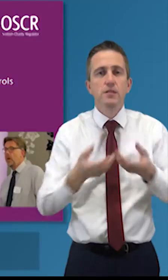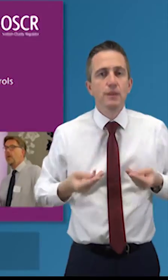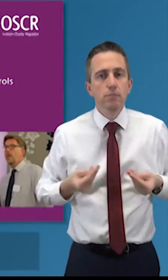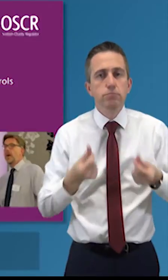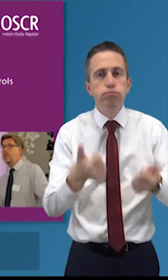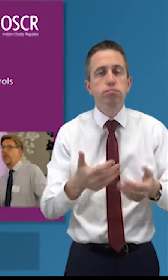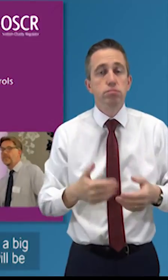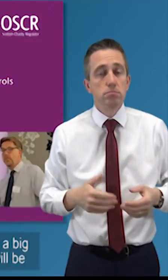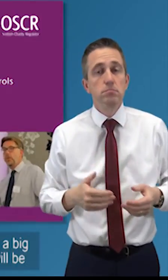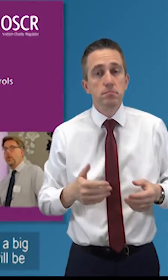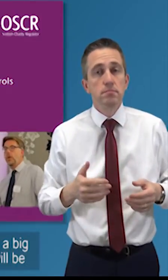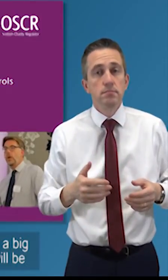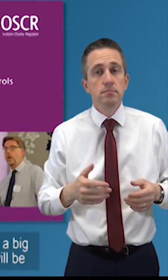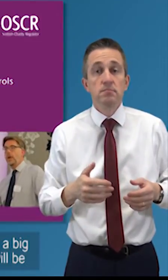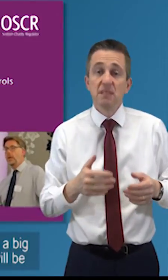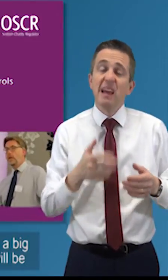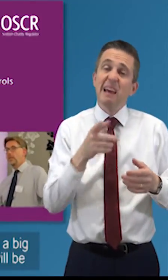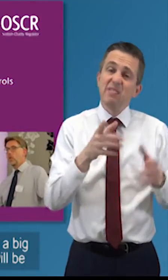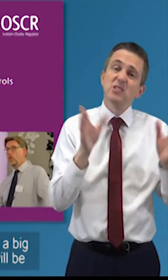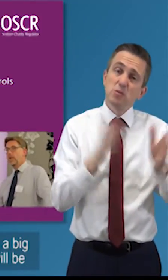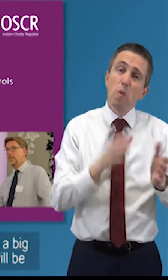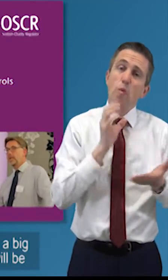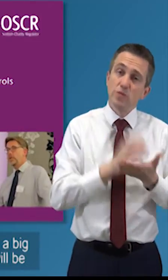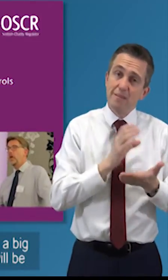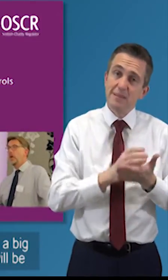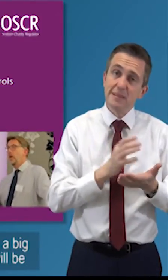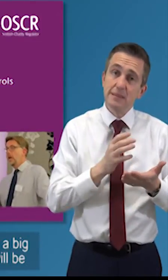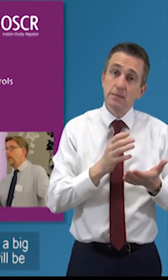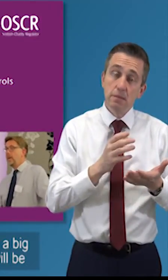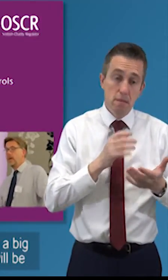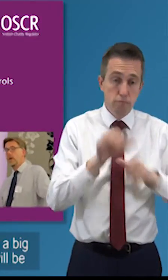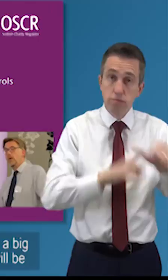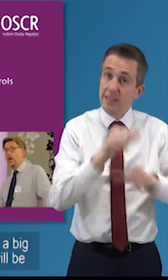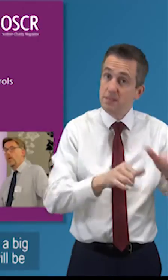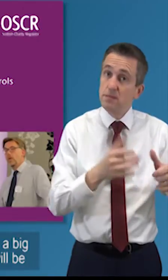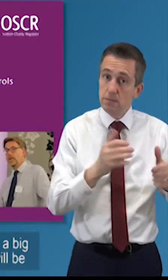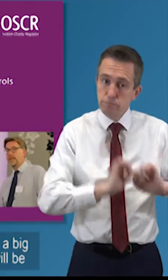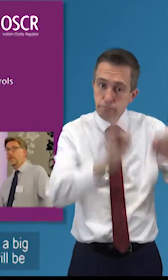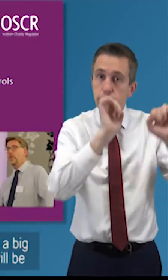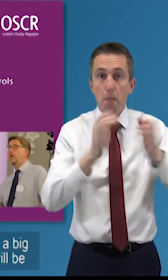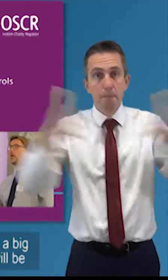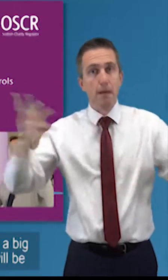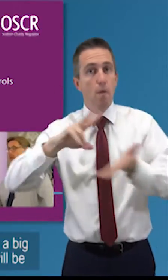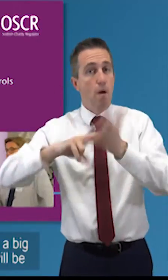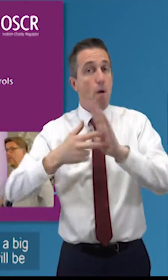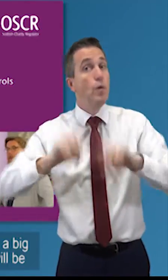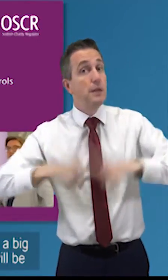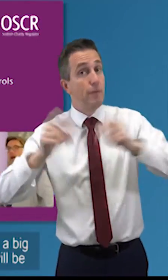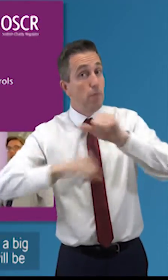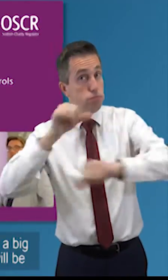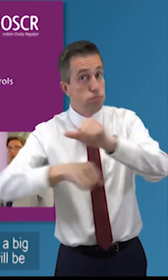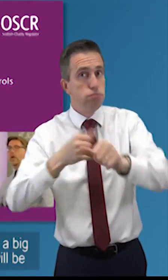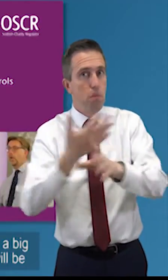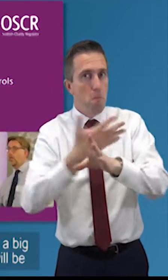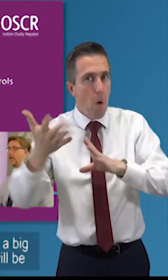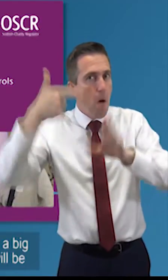that can be very simple in a small organization in a big organization that can be